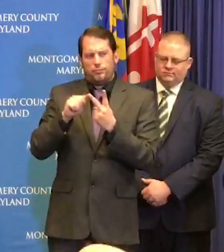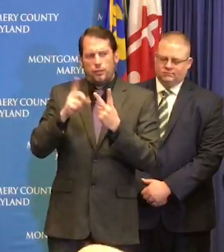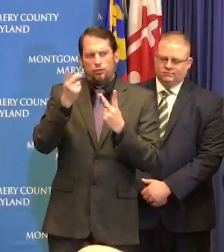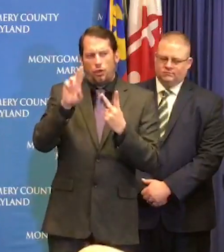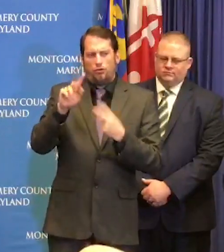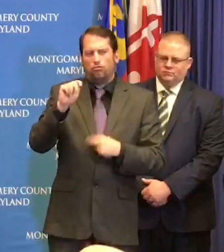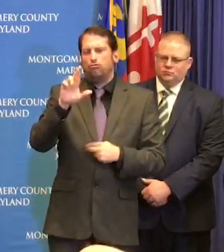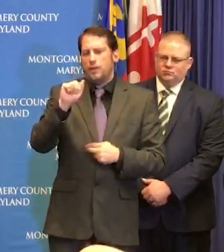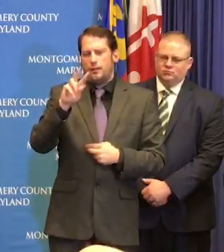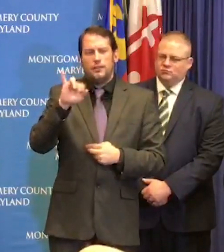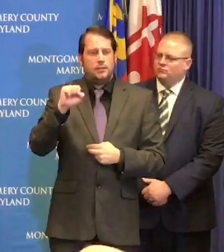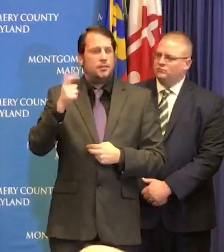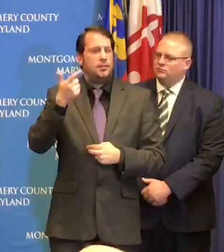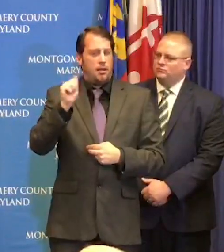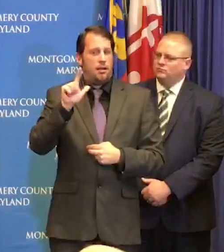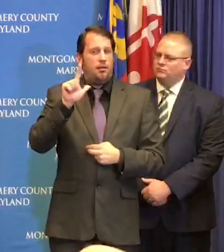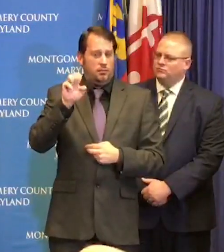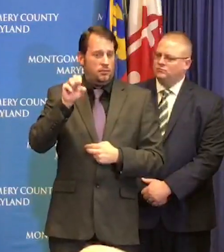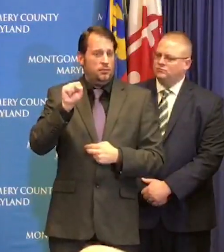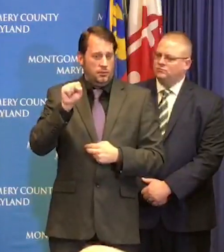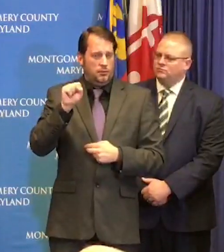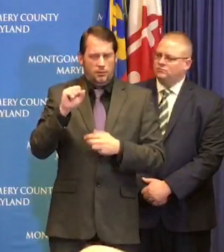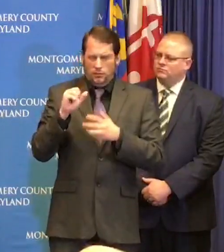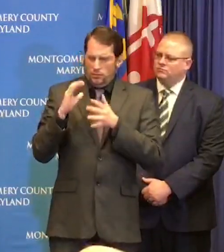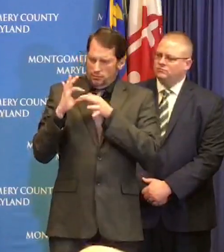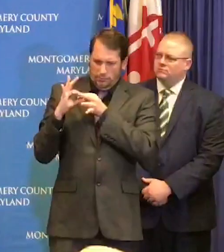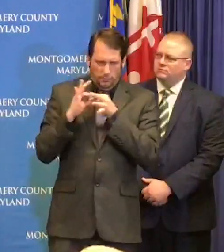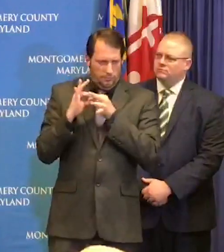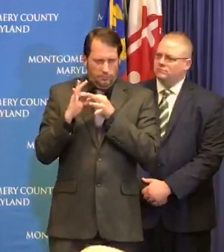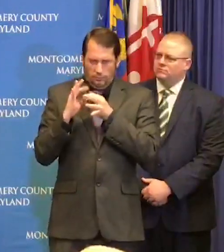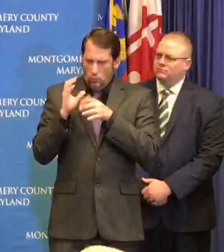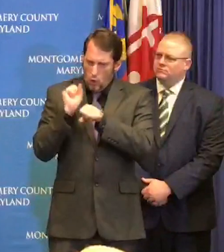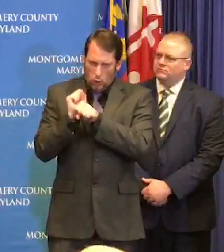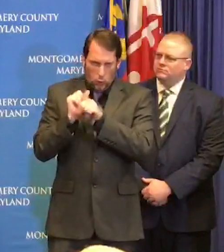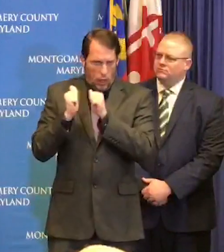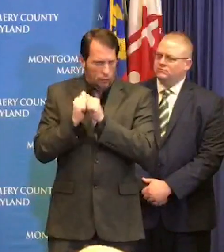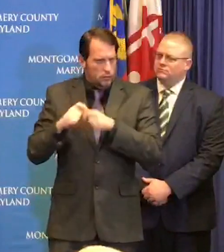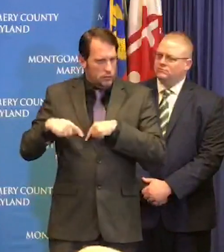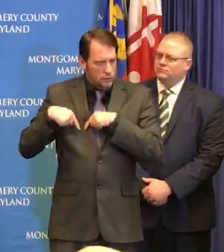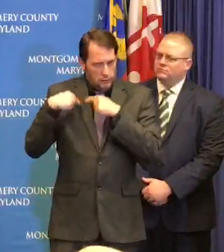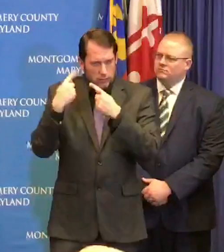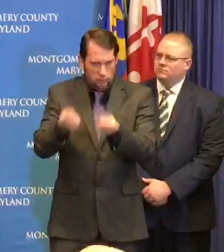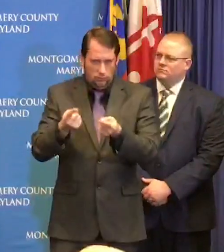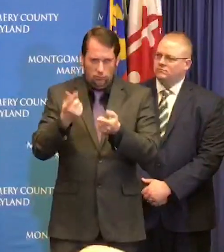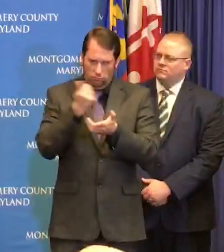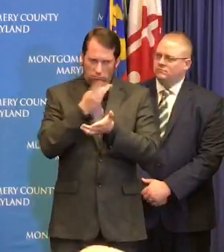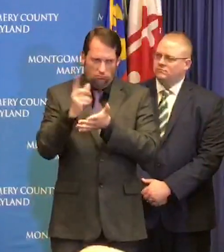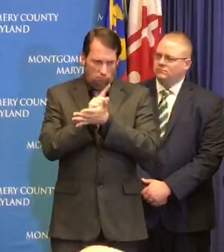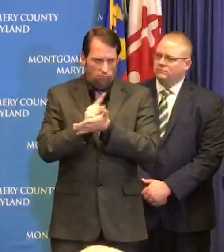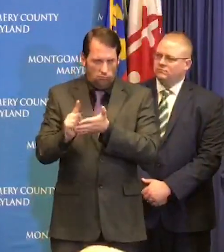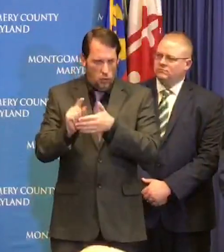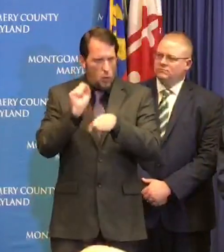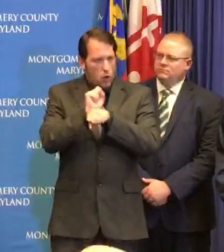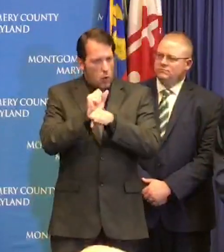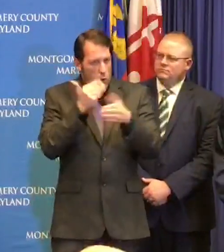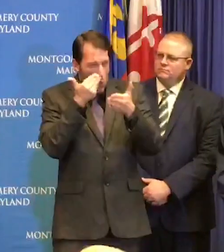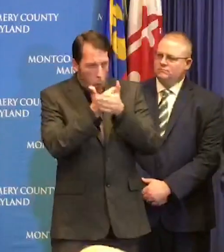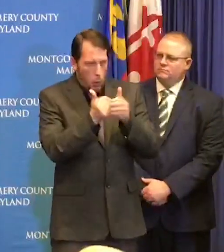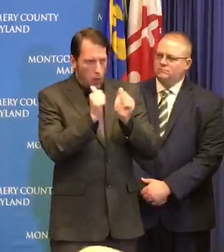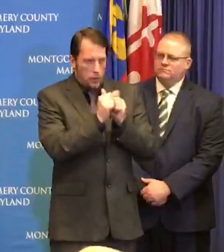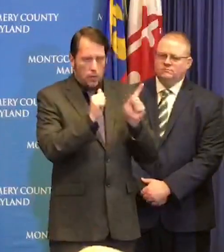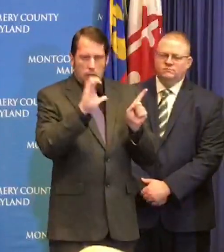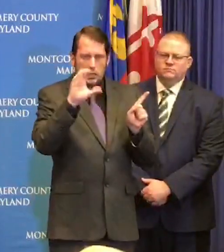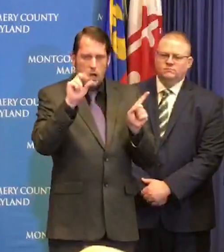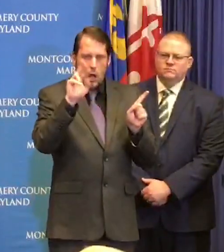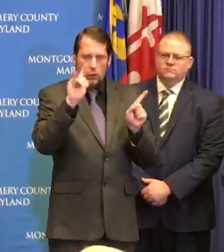the last couple of weeks we've also been in close communication and close work with our County Executive and all of his staff as well as all of